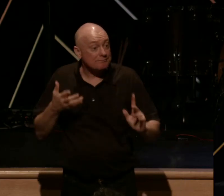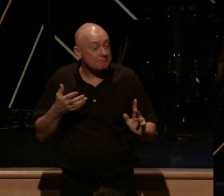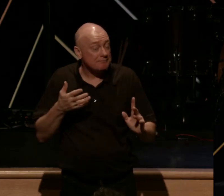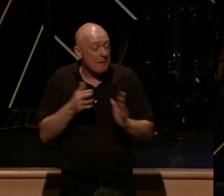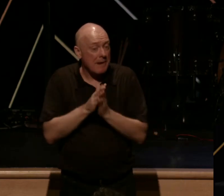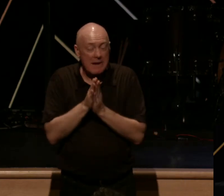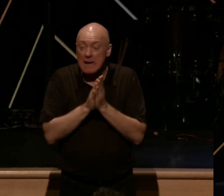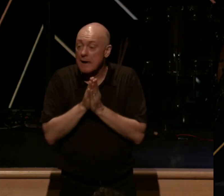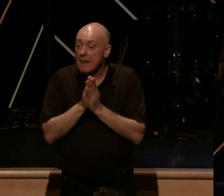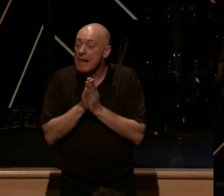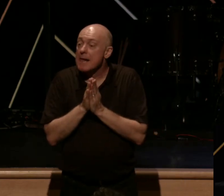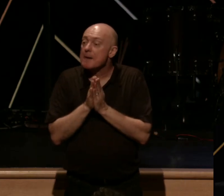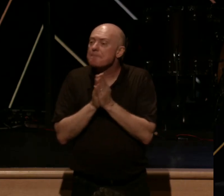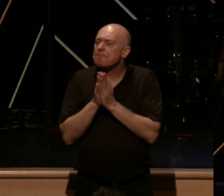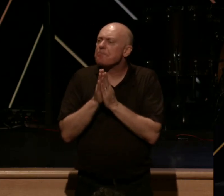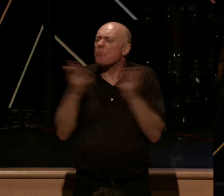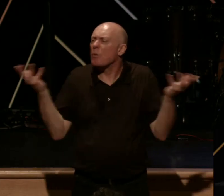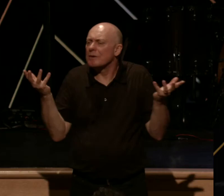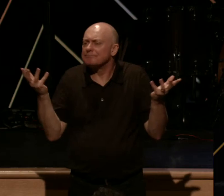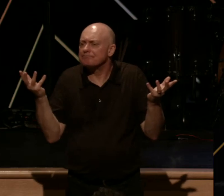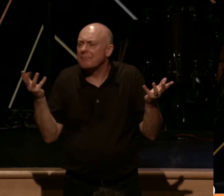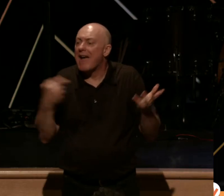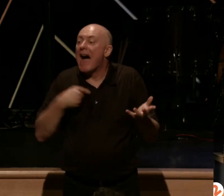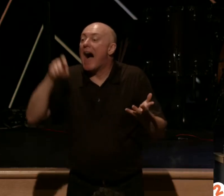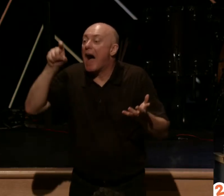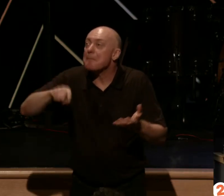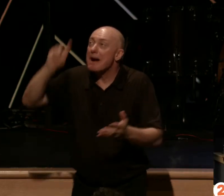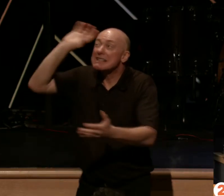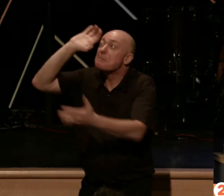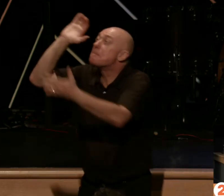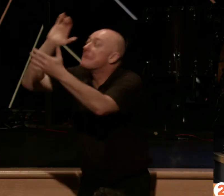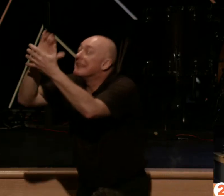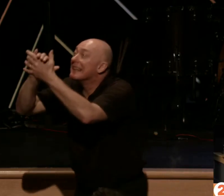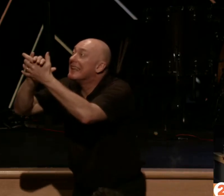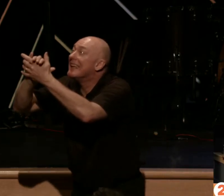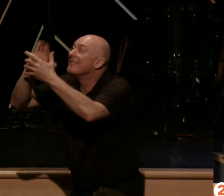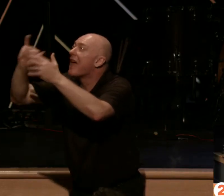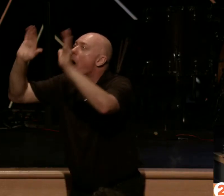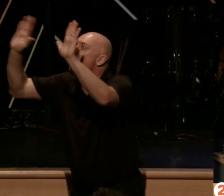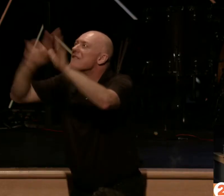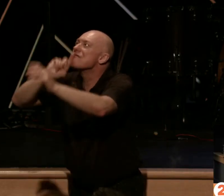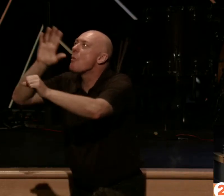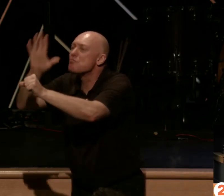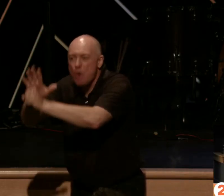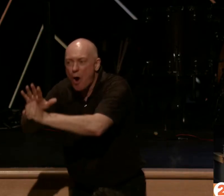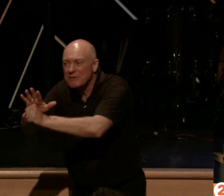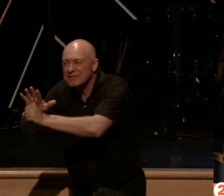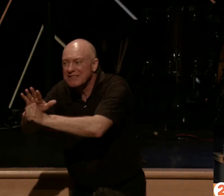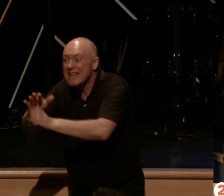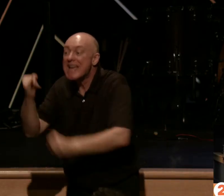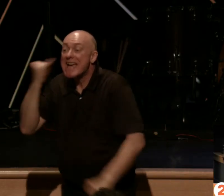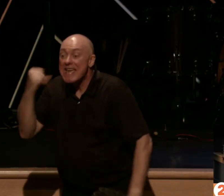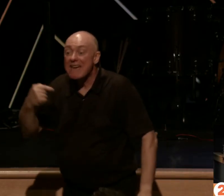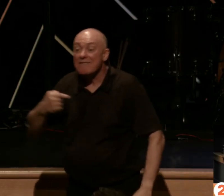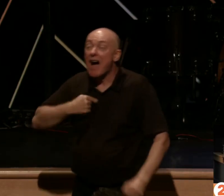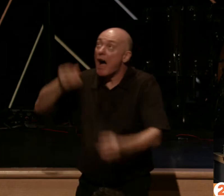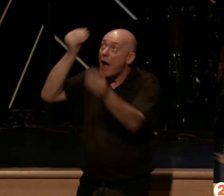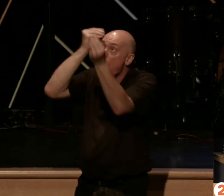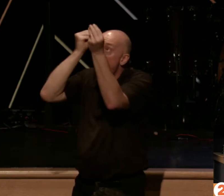Our next point is this. I must believe this wonderful promise. If I obey, I